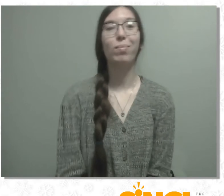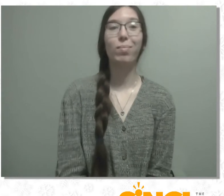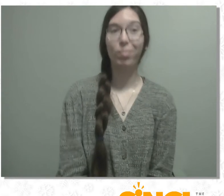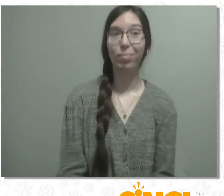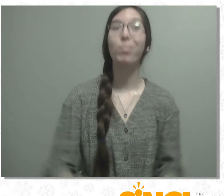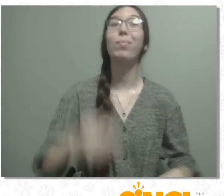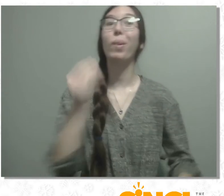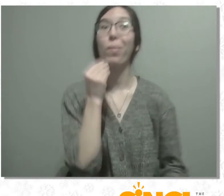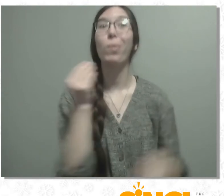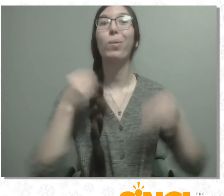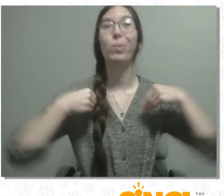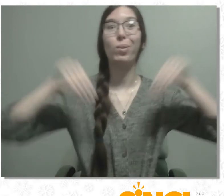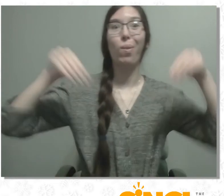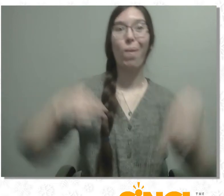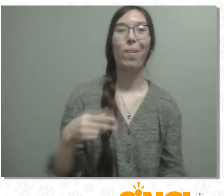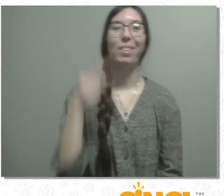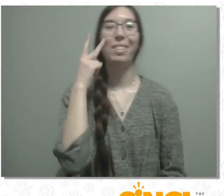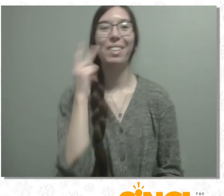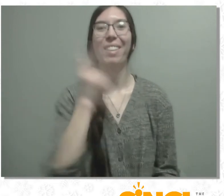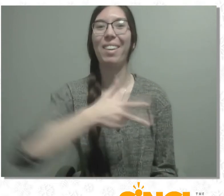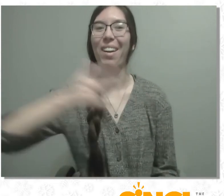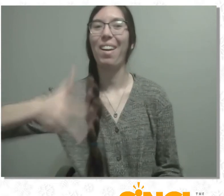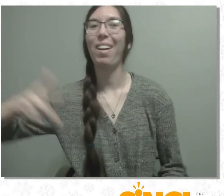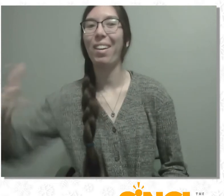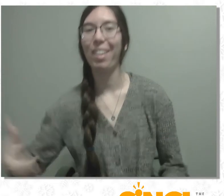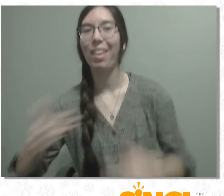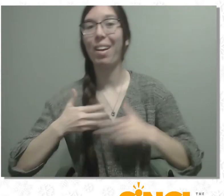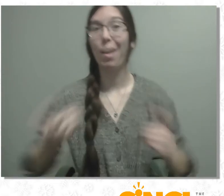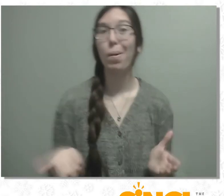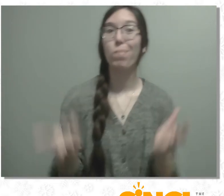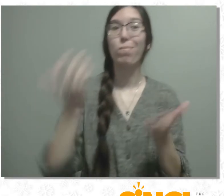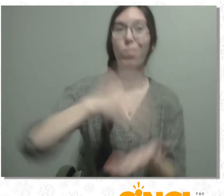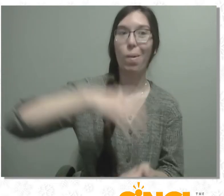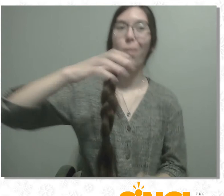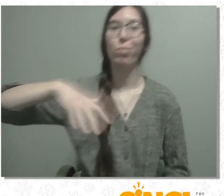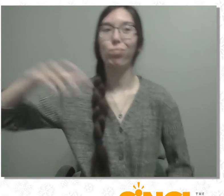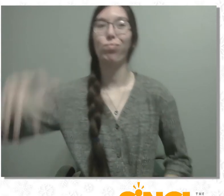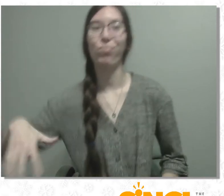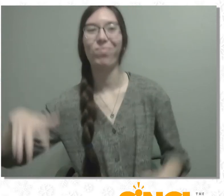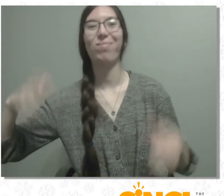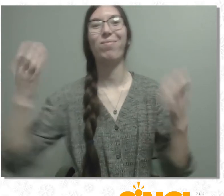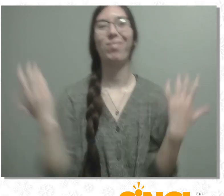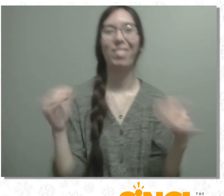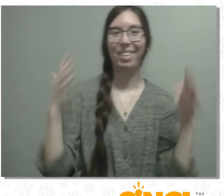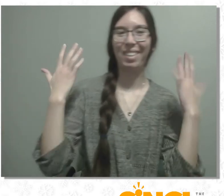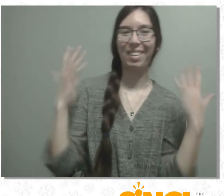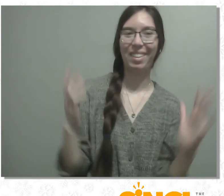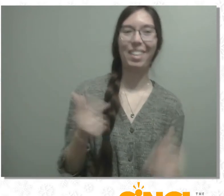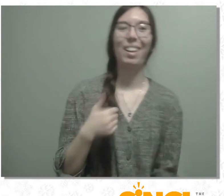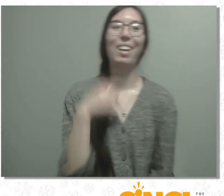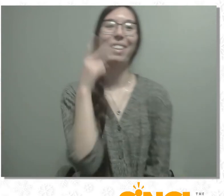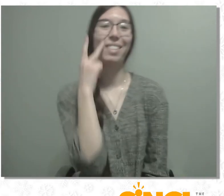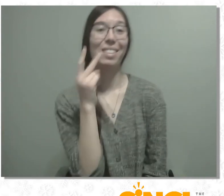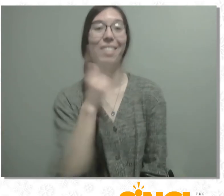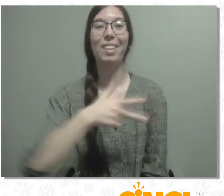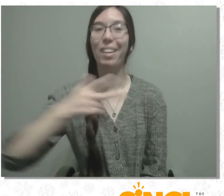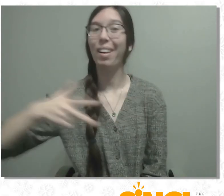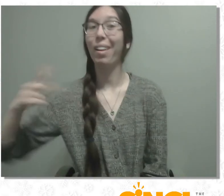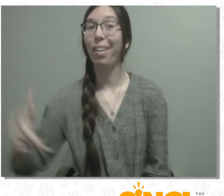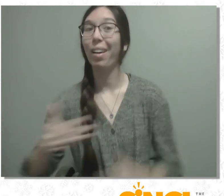I saw three shipments coming in the stores today, hip hip hooray! I saw three shipments coming in to